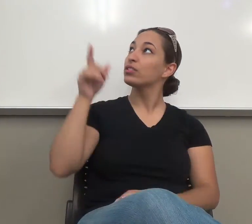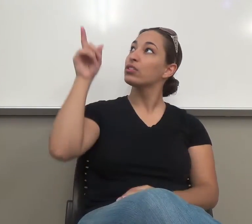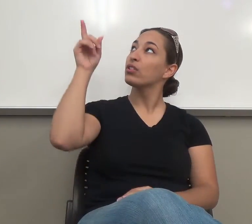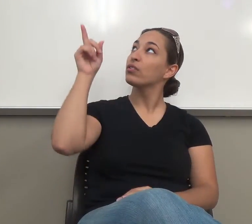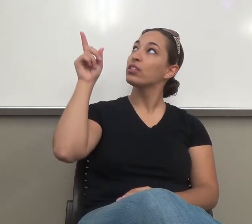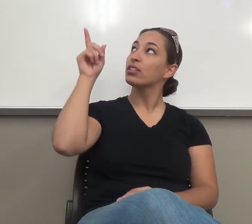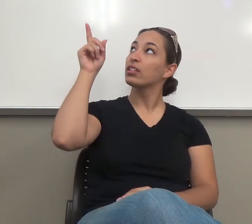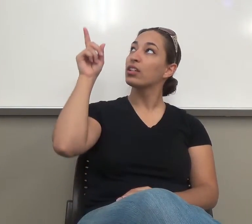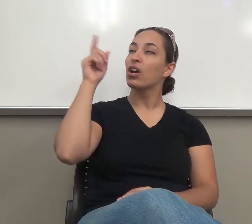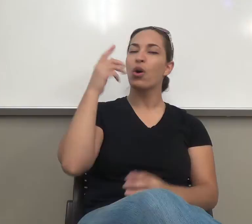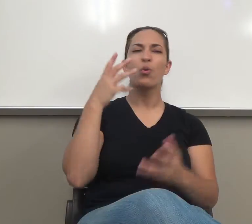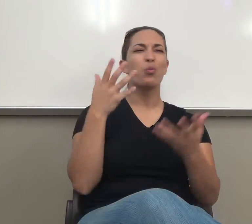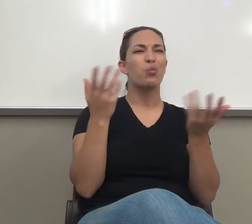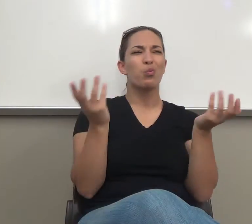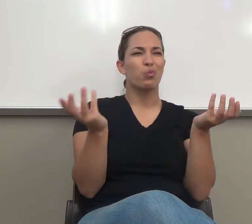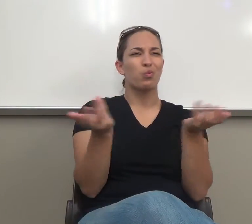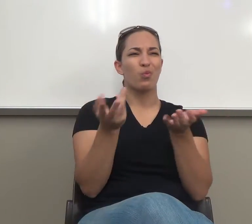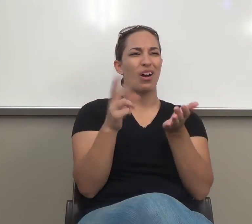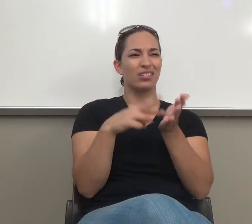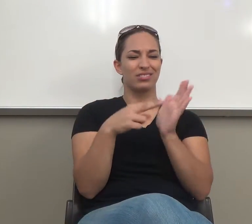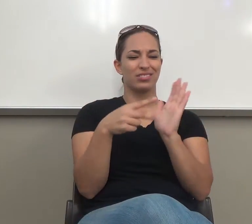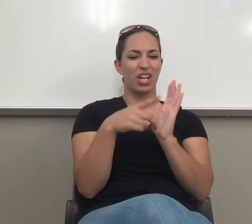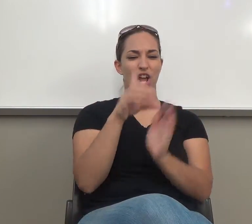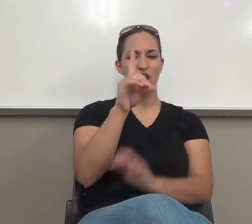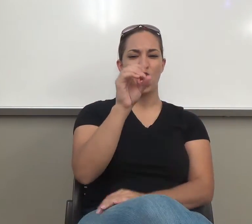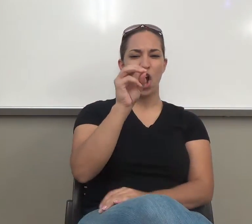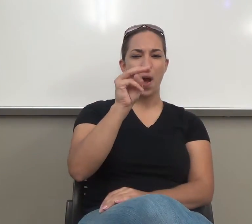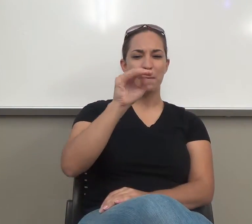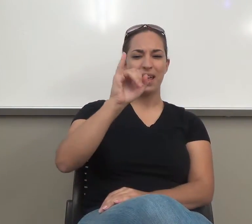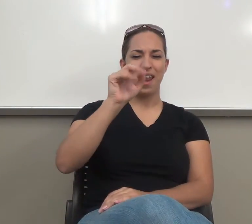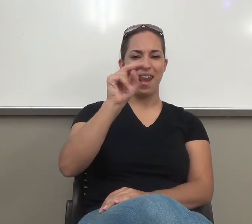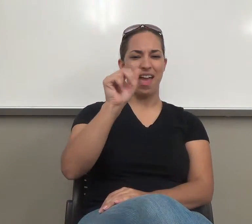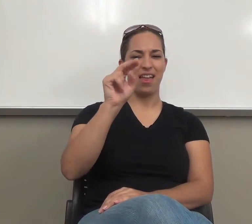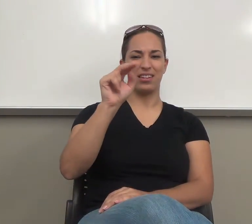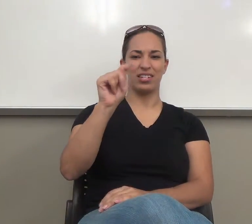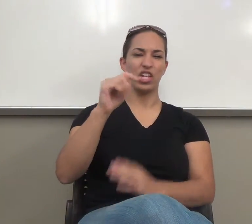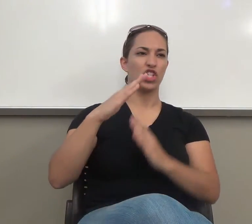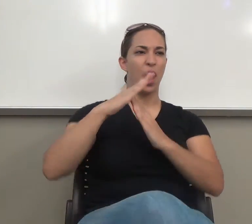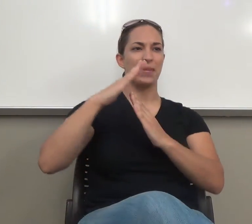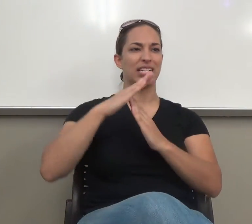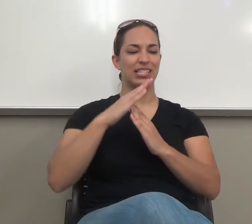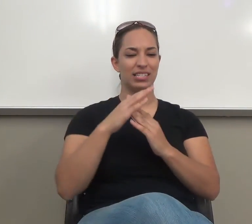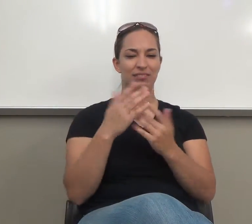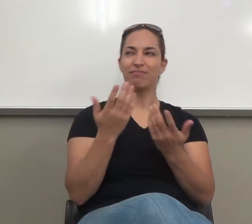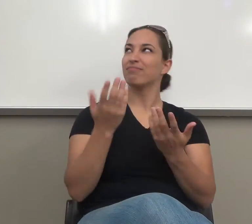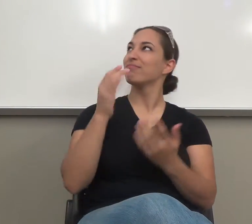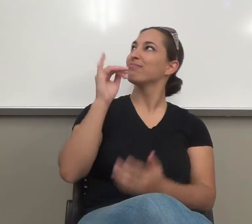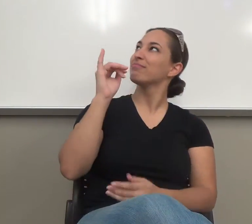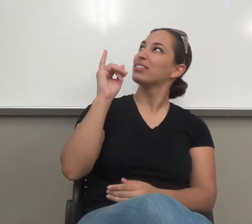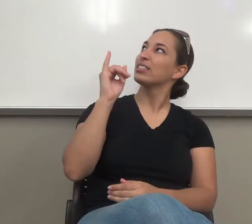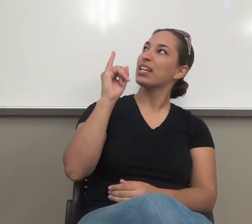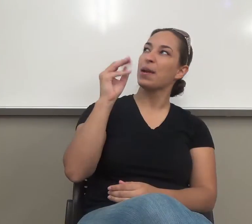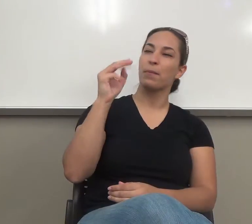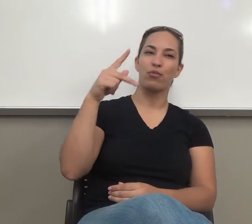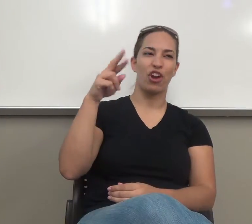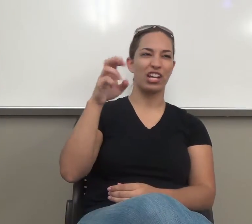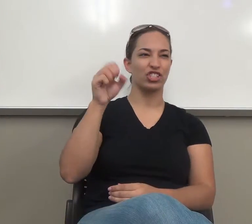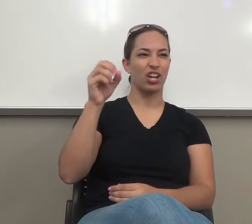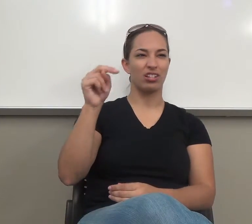impression. Okay. Then within this chapter called The Descriptive Essay, it